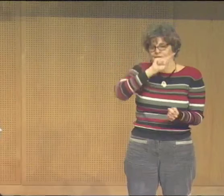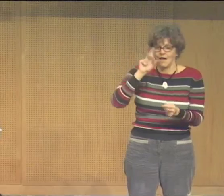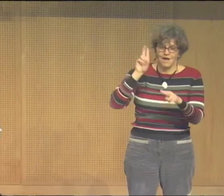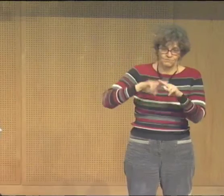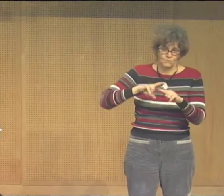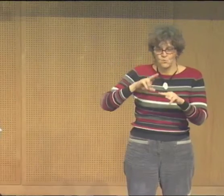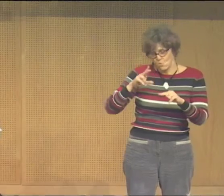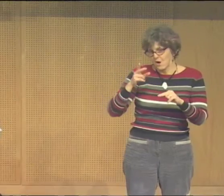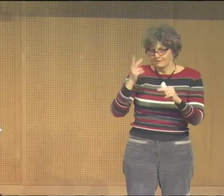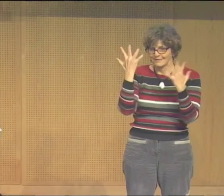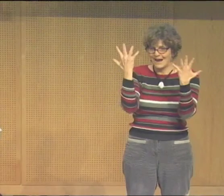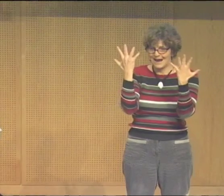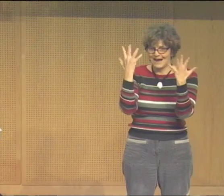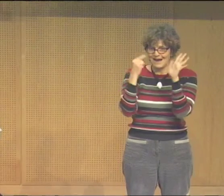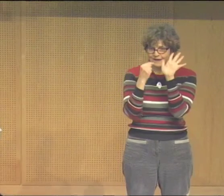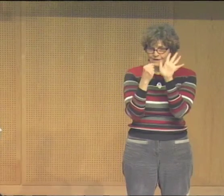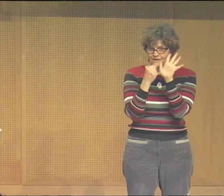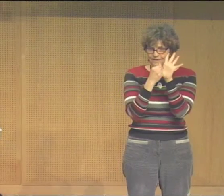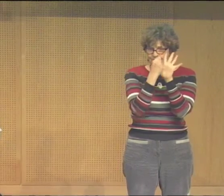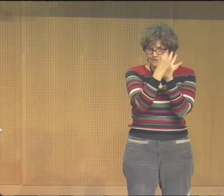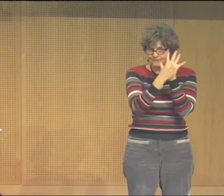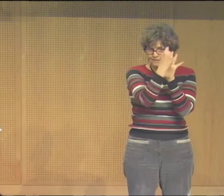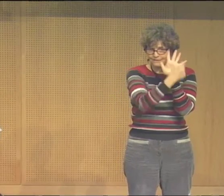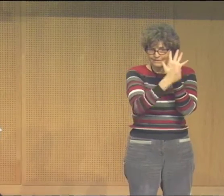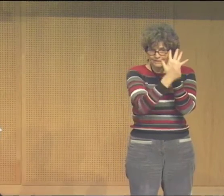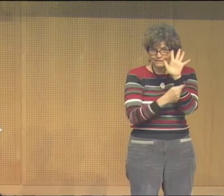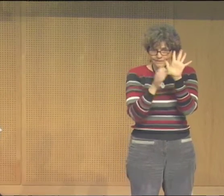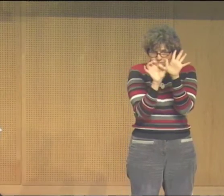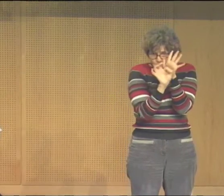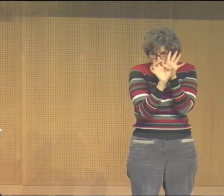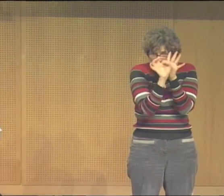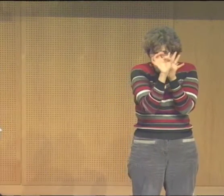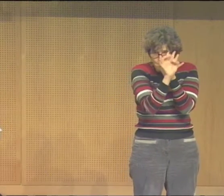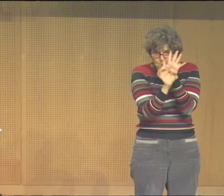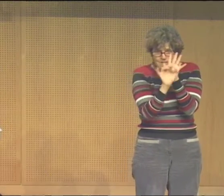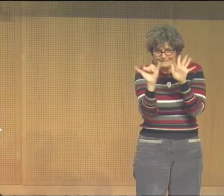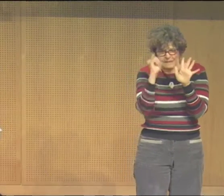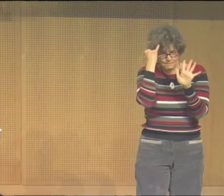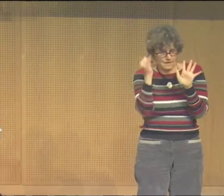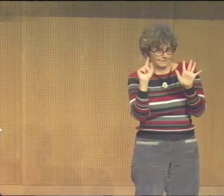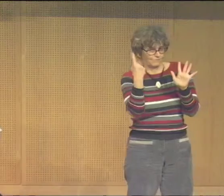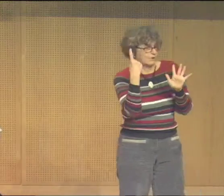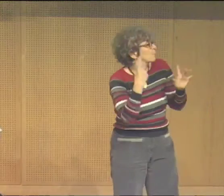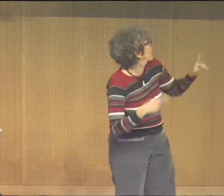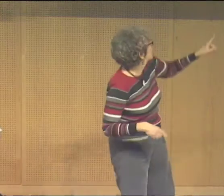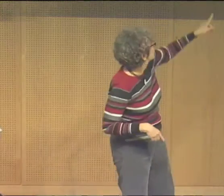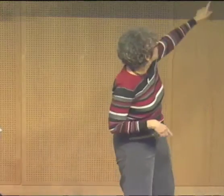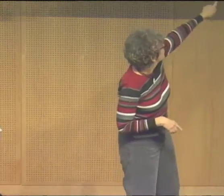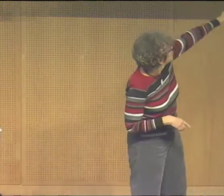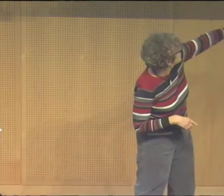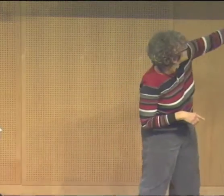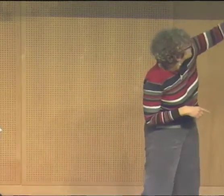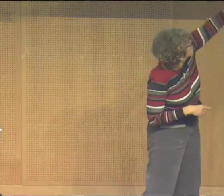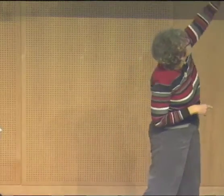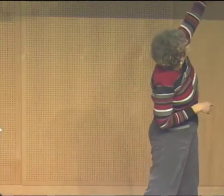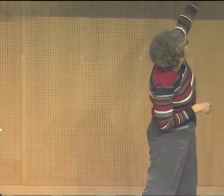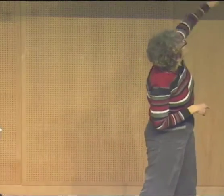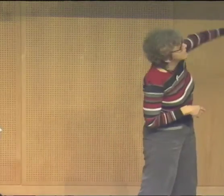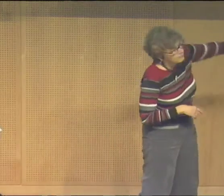I used all of these images. And also there will be a candle image in the hand as well. So you